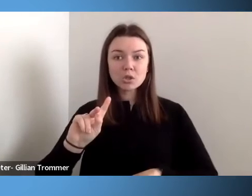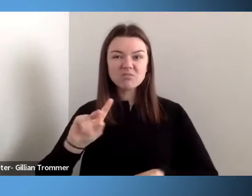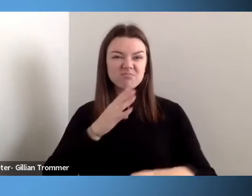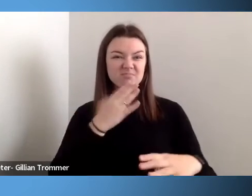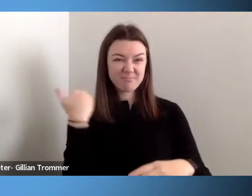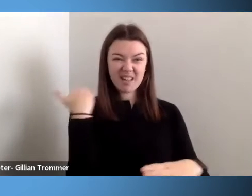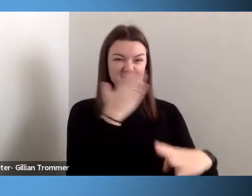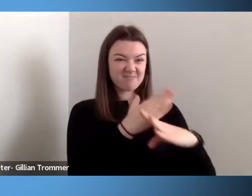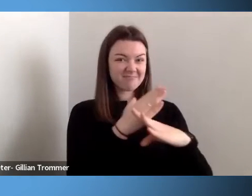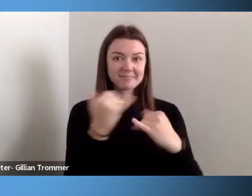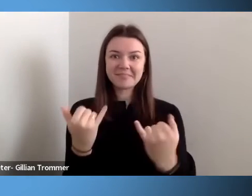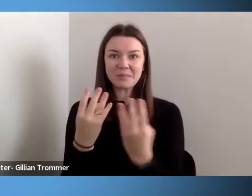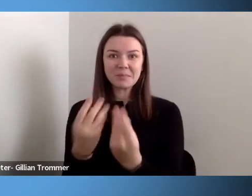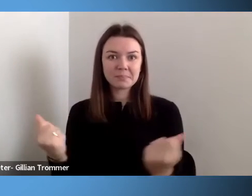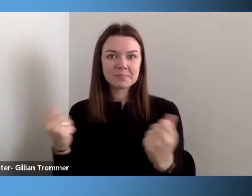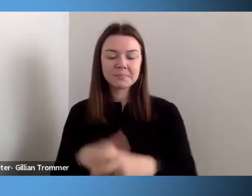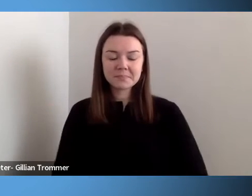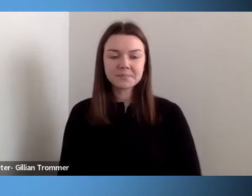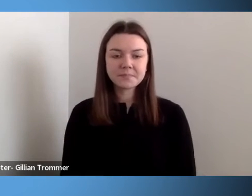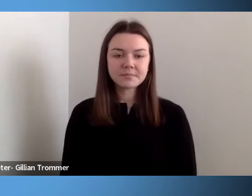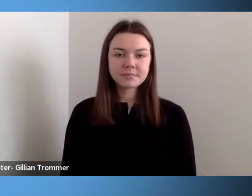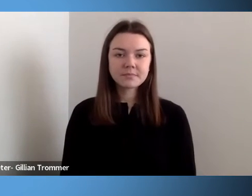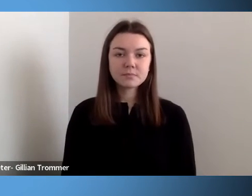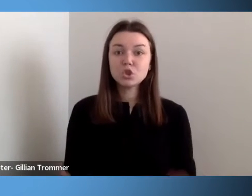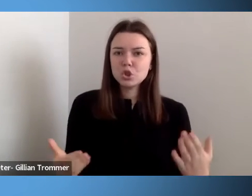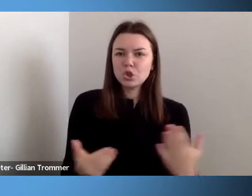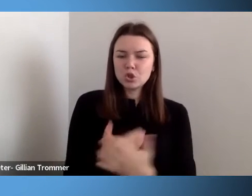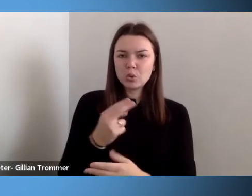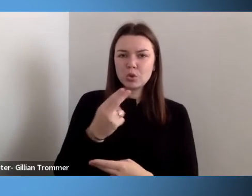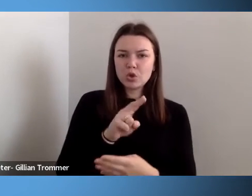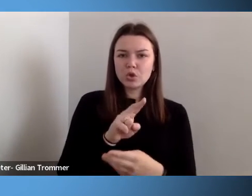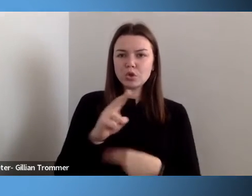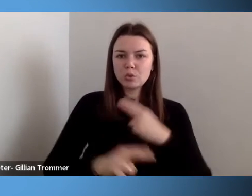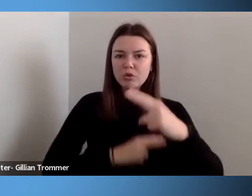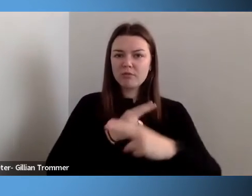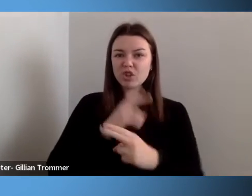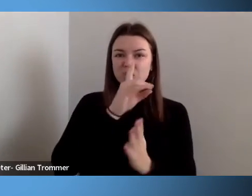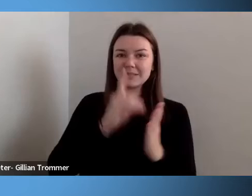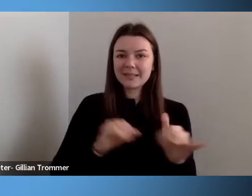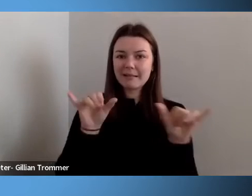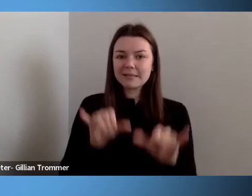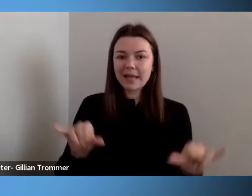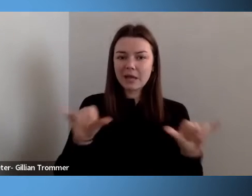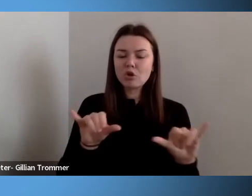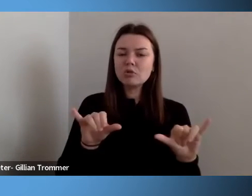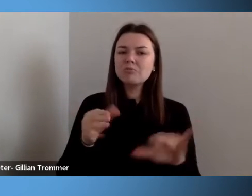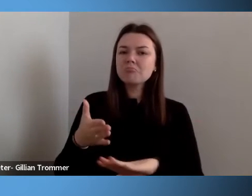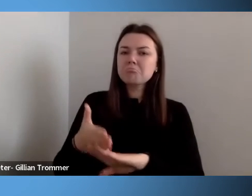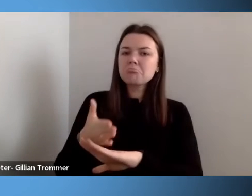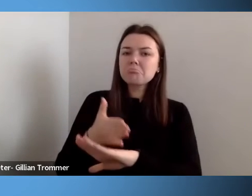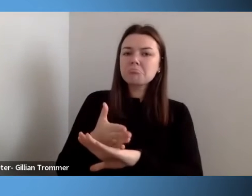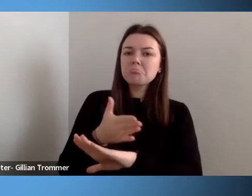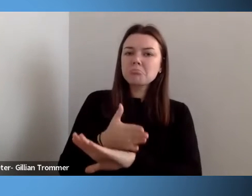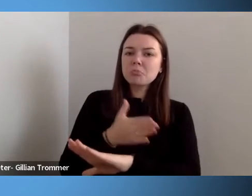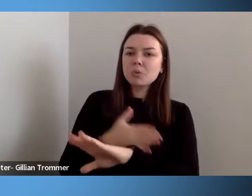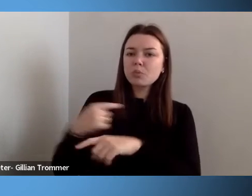design standards have been improved upon since those early stages of 1990